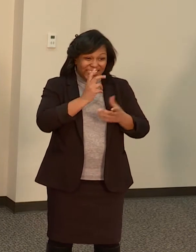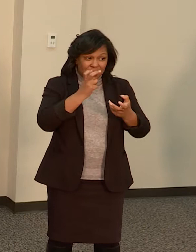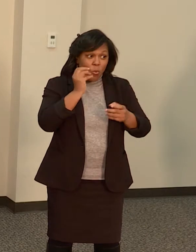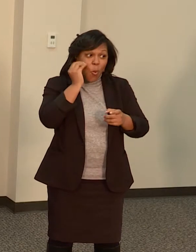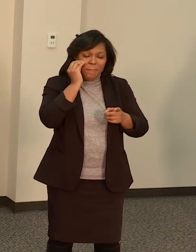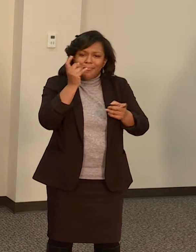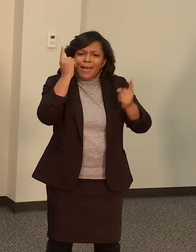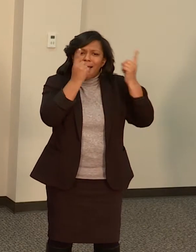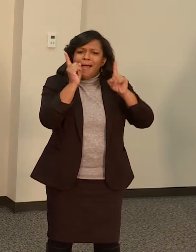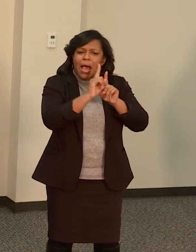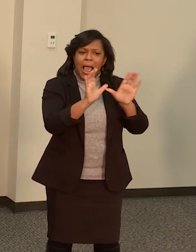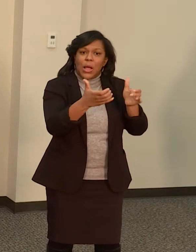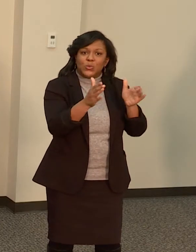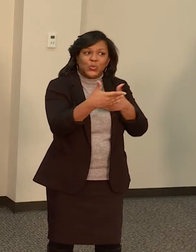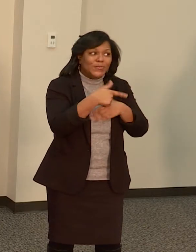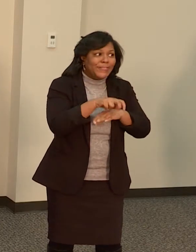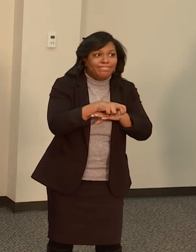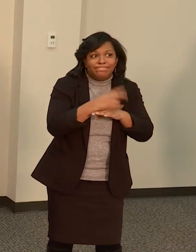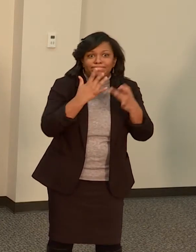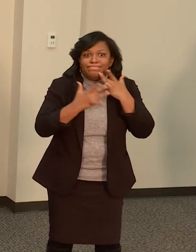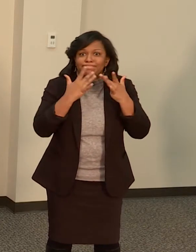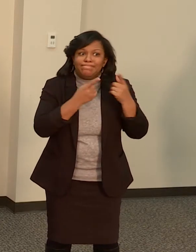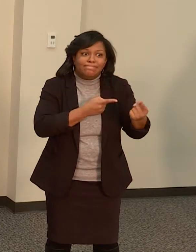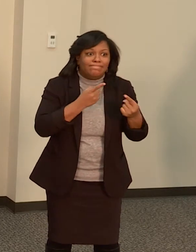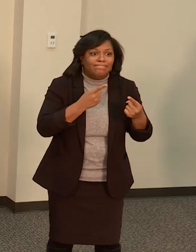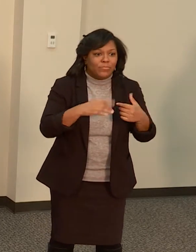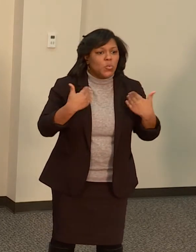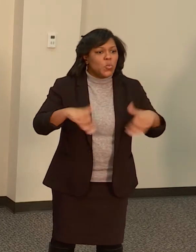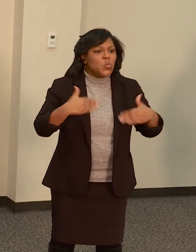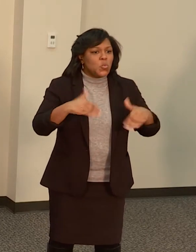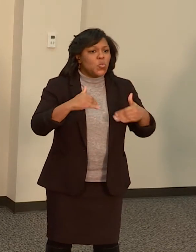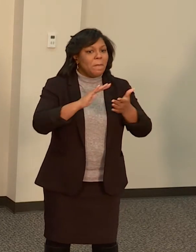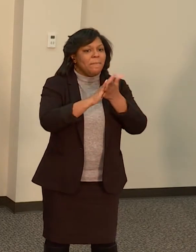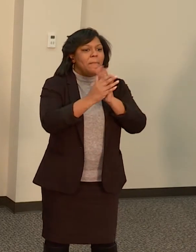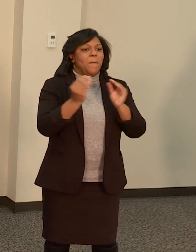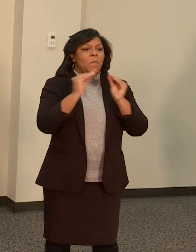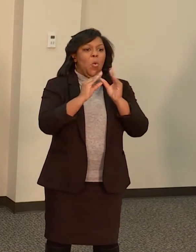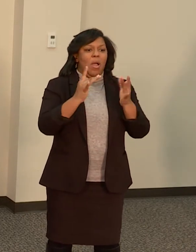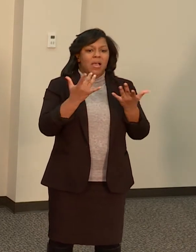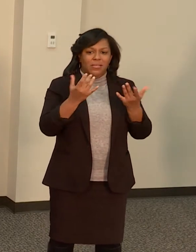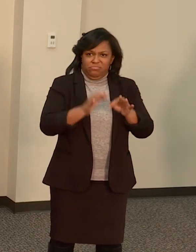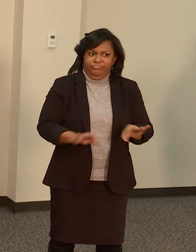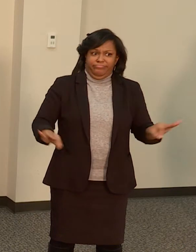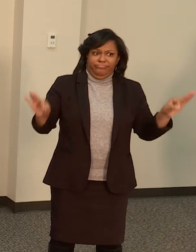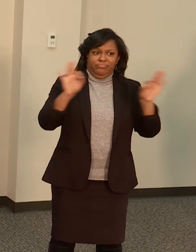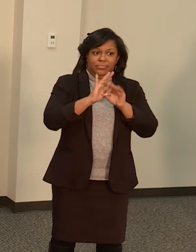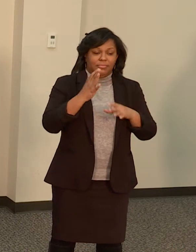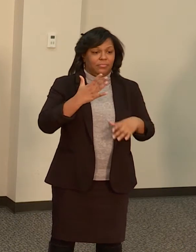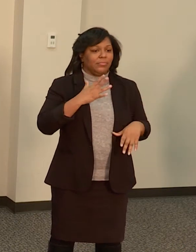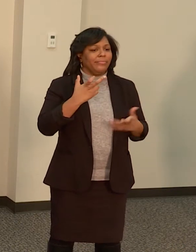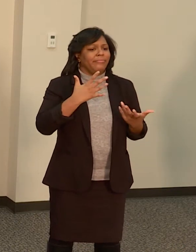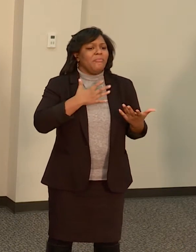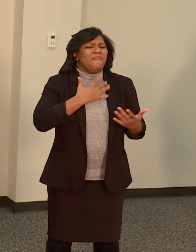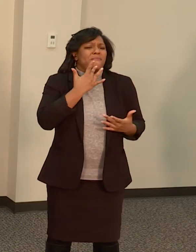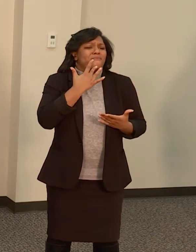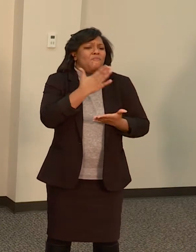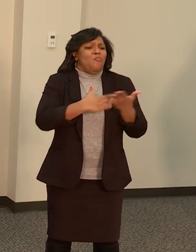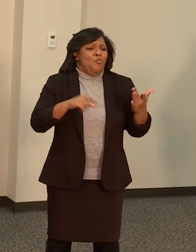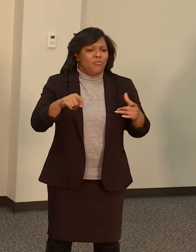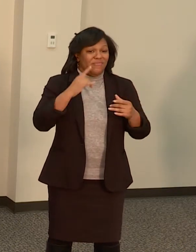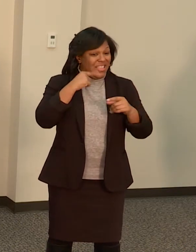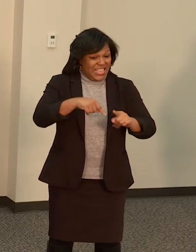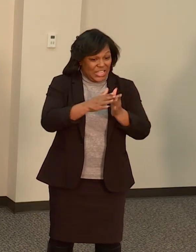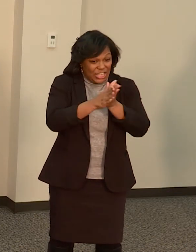home is so very much more important. One of my favorite parts of this initiative is the approach that we